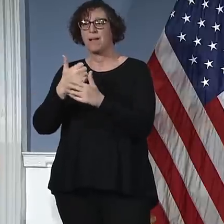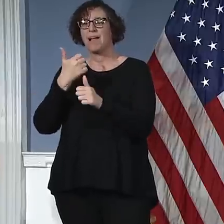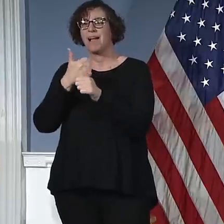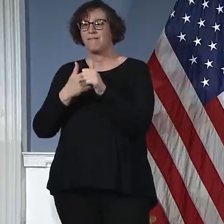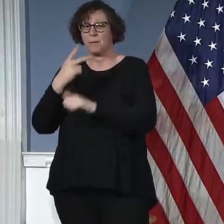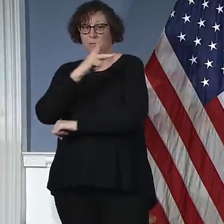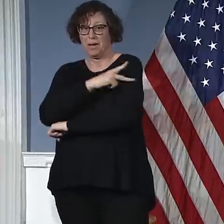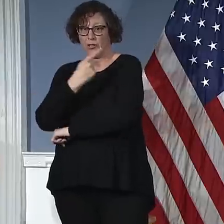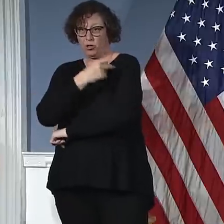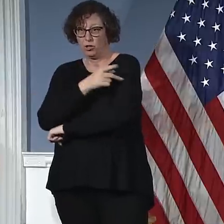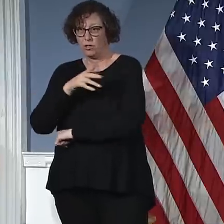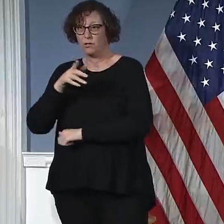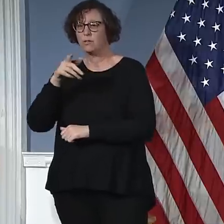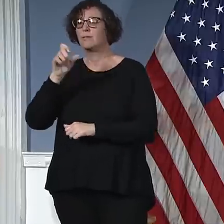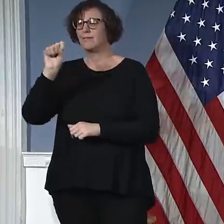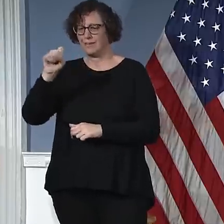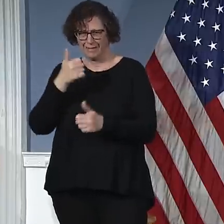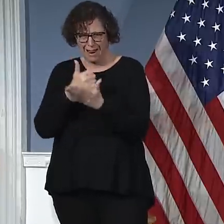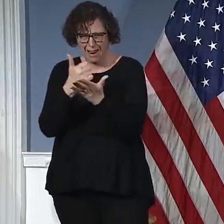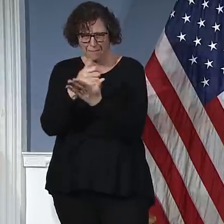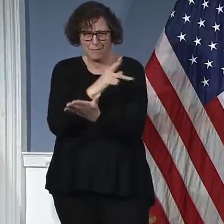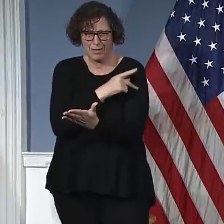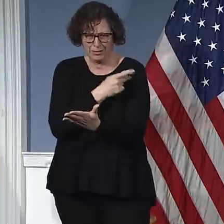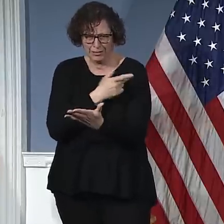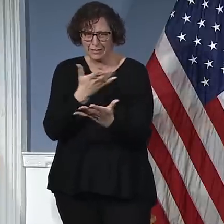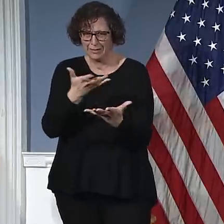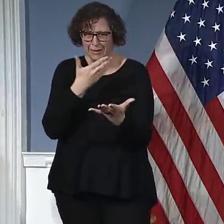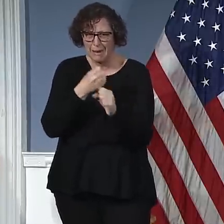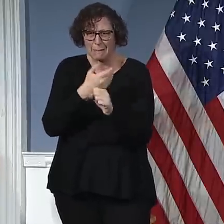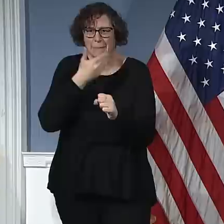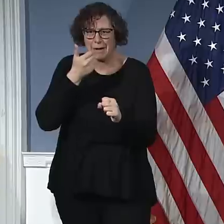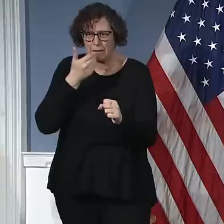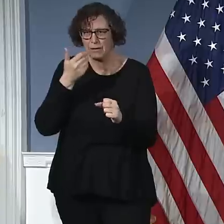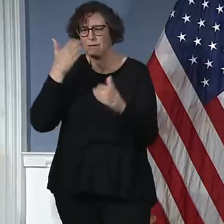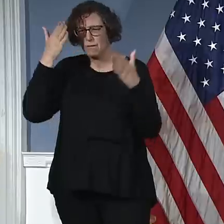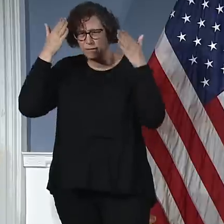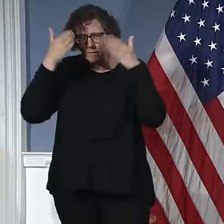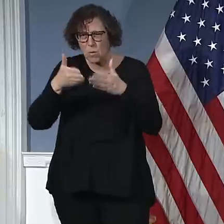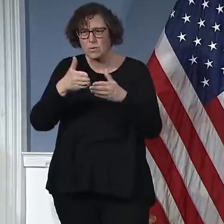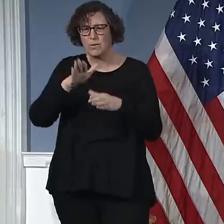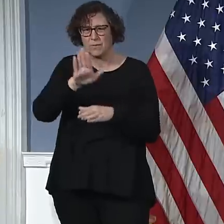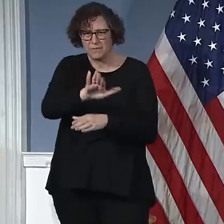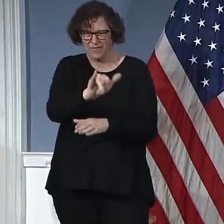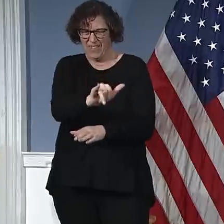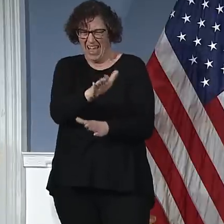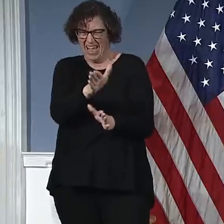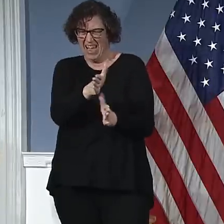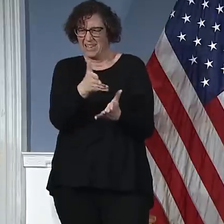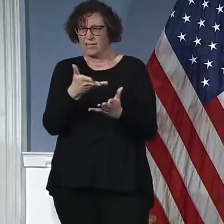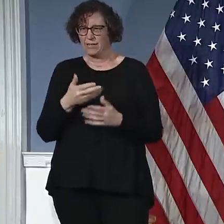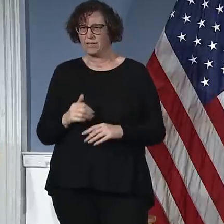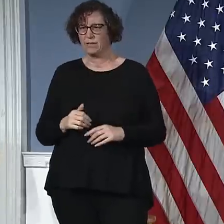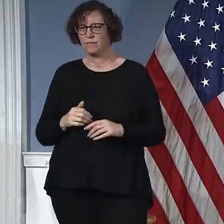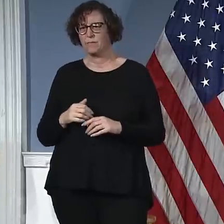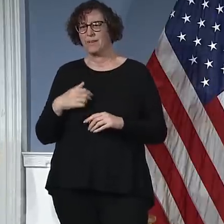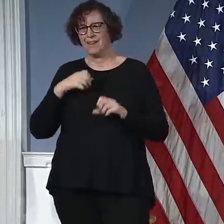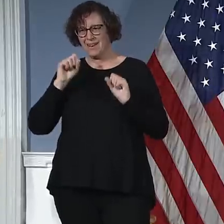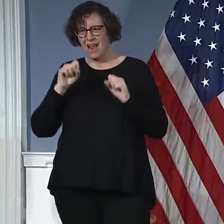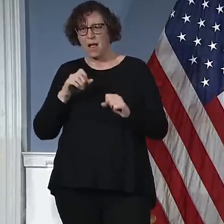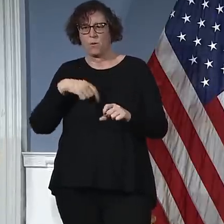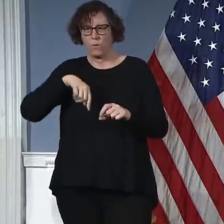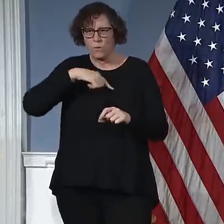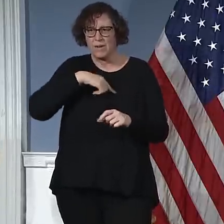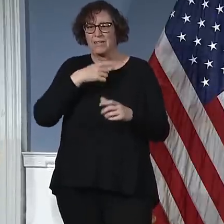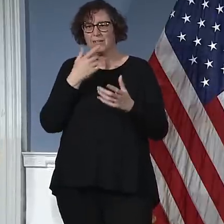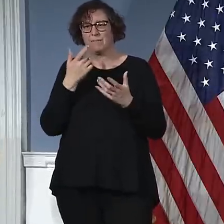on constantly. But I guarantee you the number of masks, the number of ventilators, the number of hospital beds,